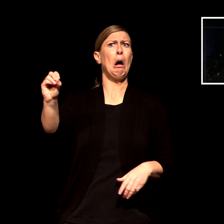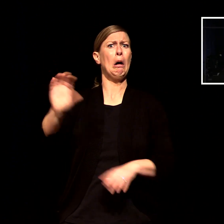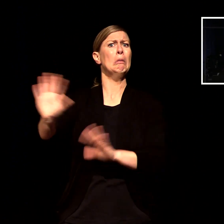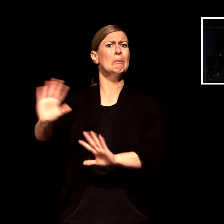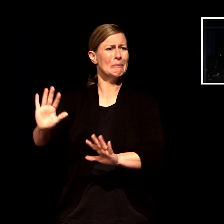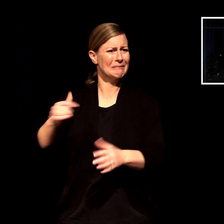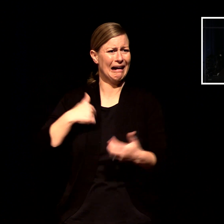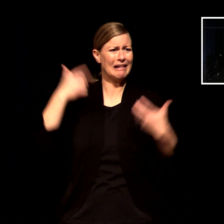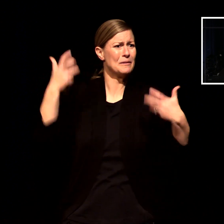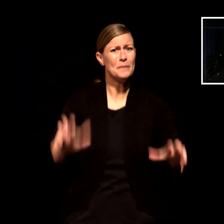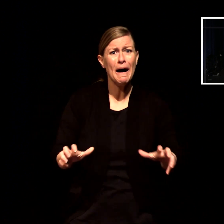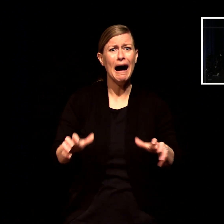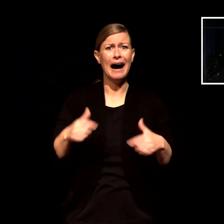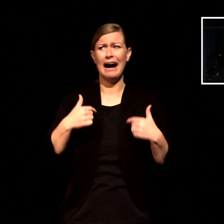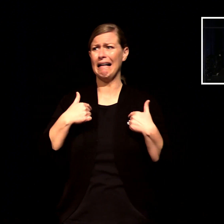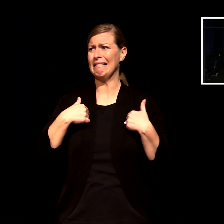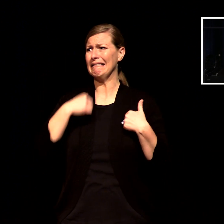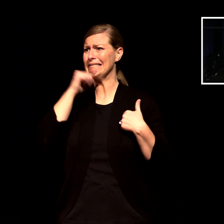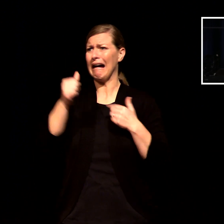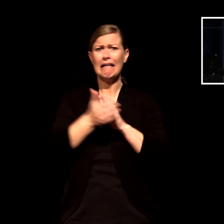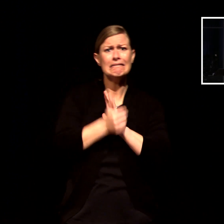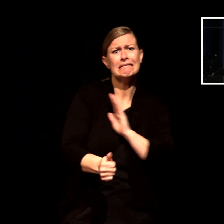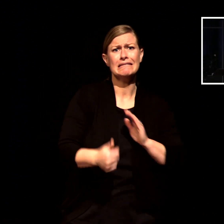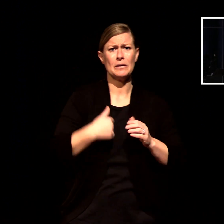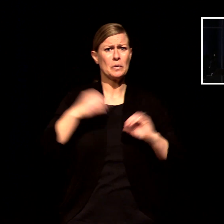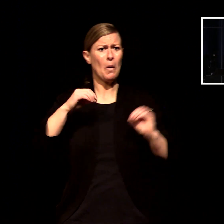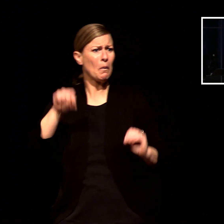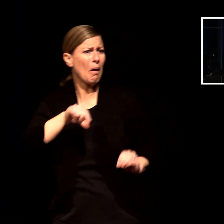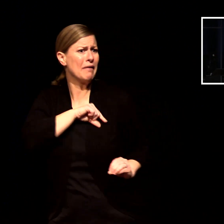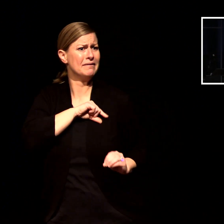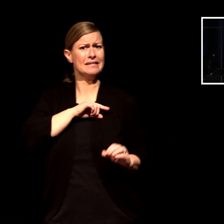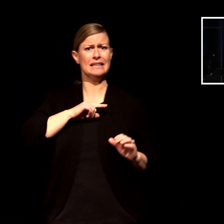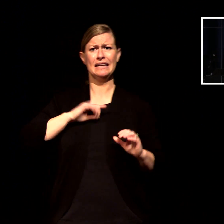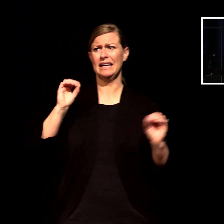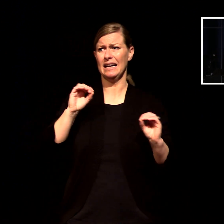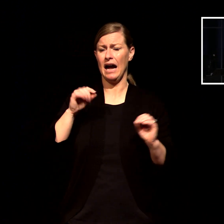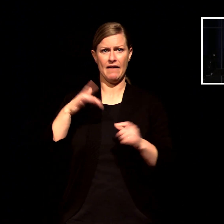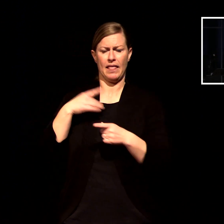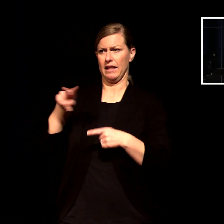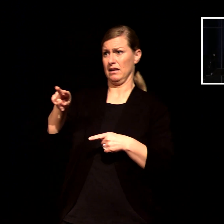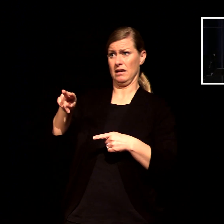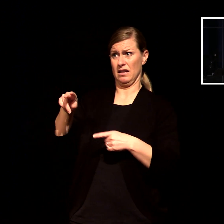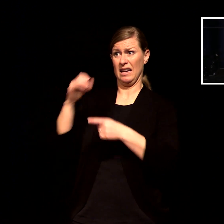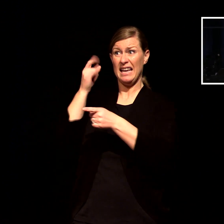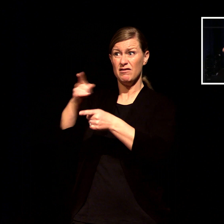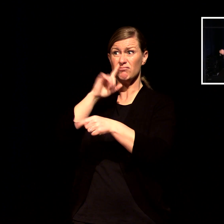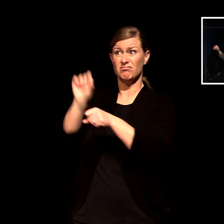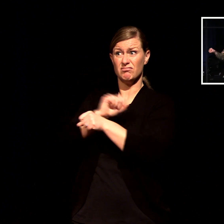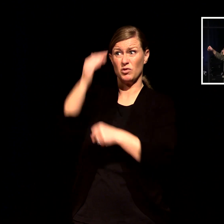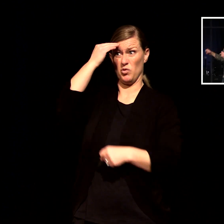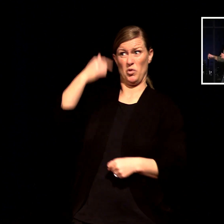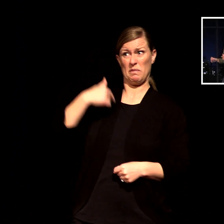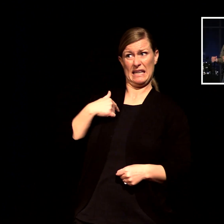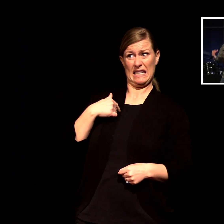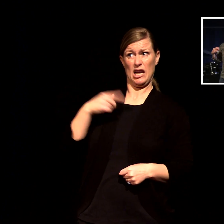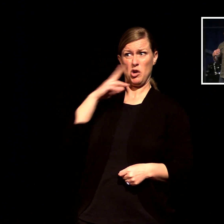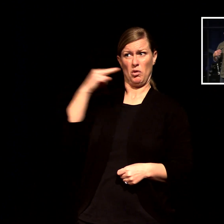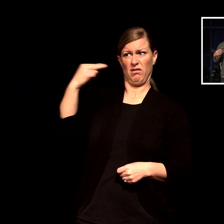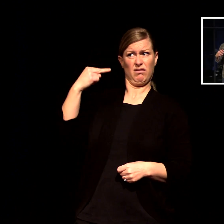understand i'm not qualified to do this if you knew me if you really knew me you would not ask this of me i'm called to